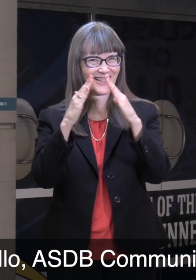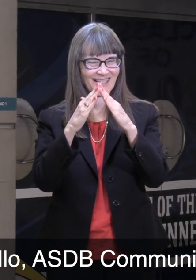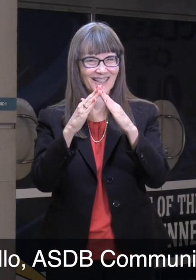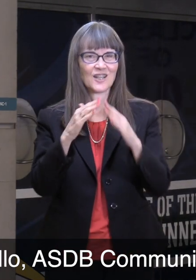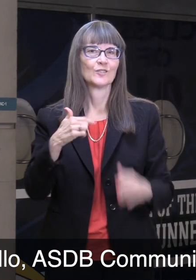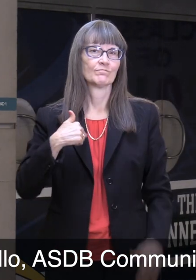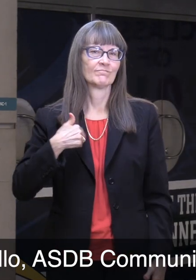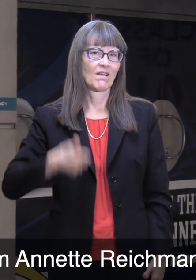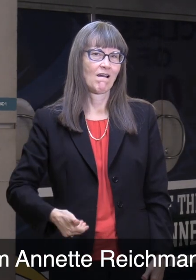I'm Annette Reichman.